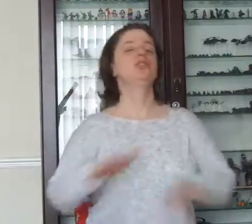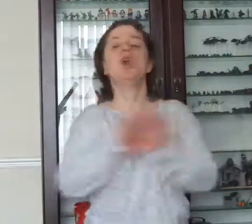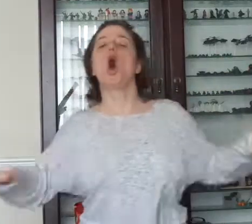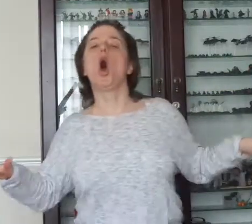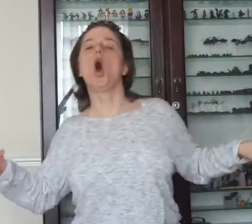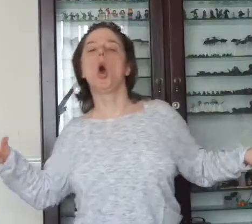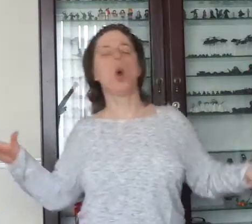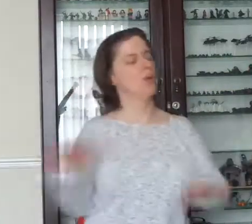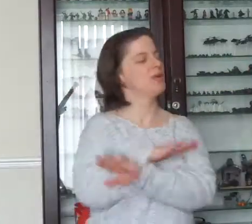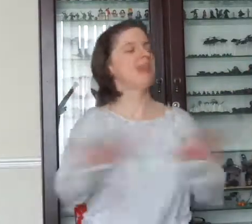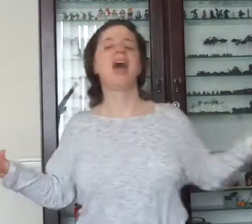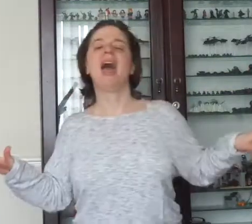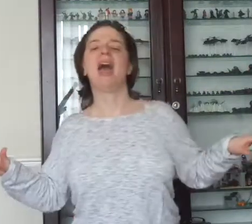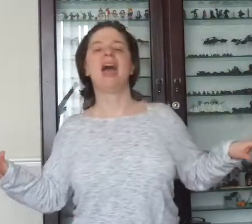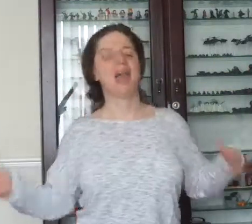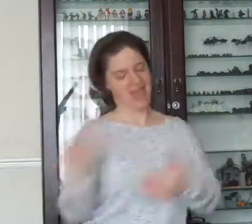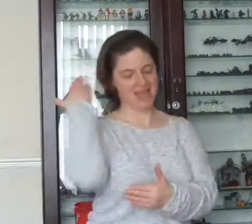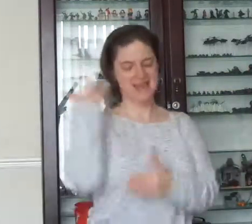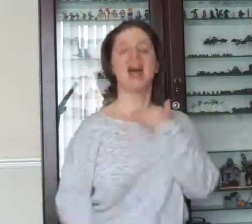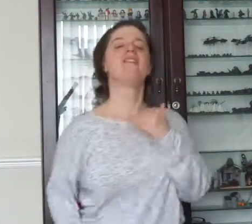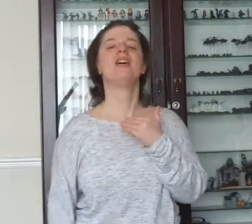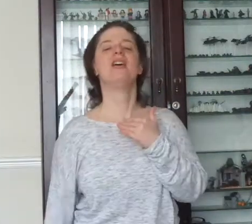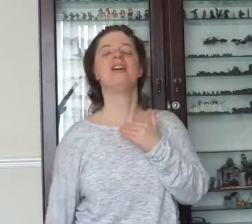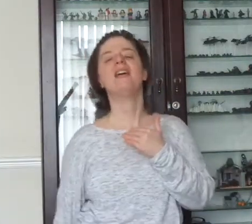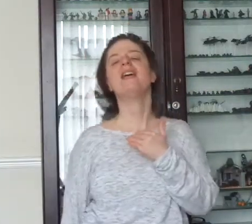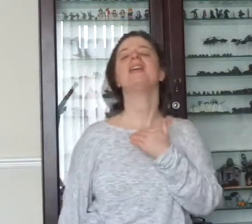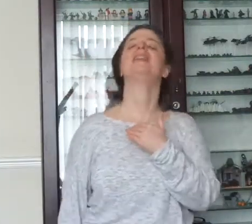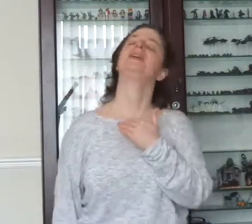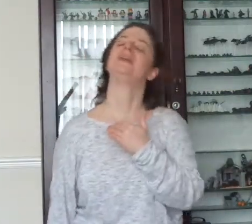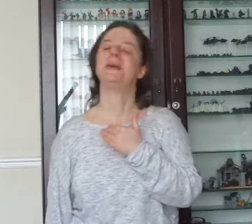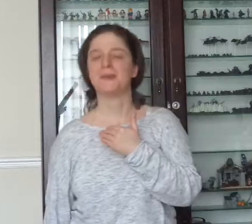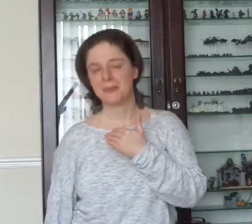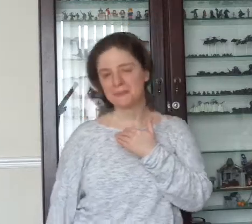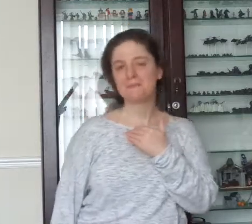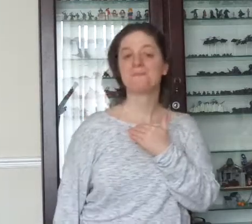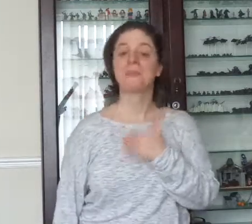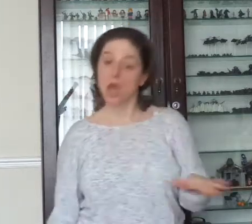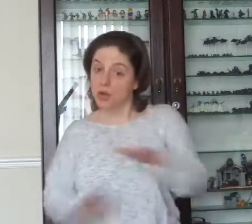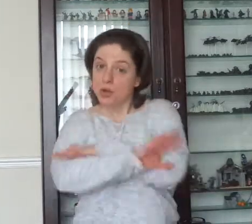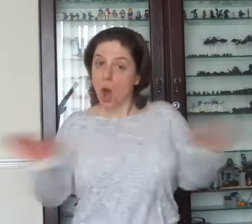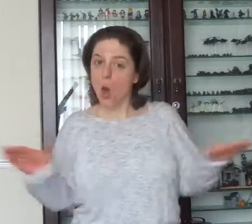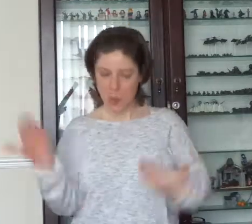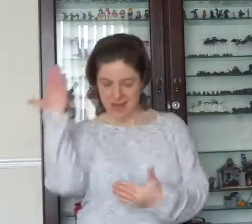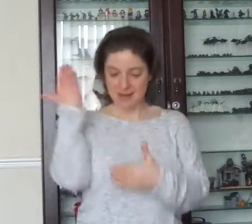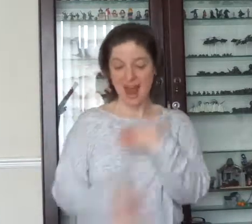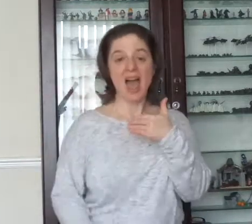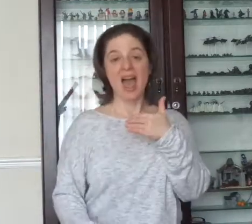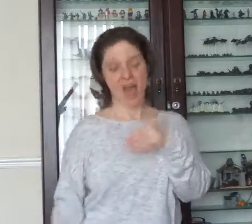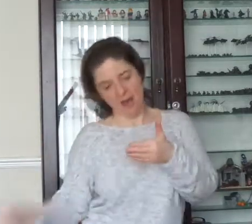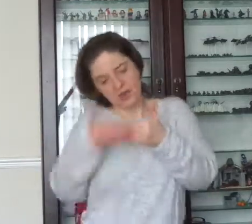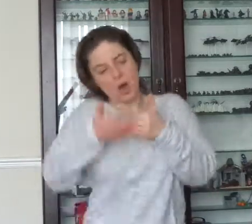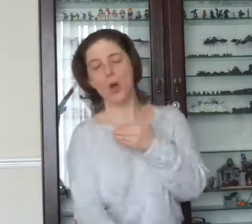no game ever. No, nay, never, no